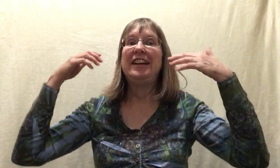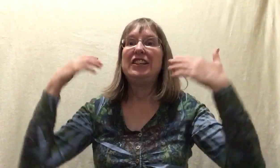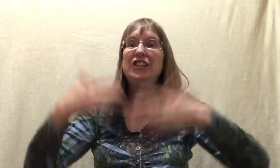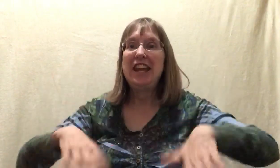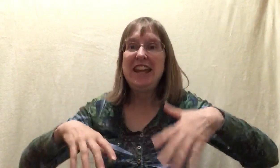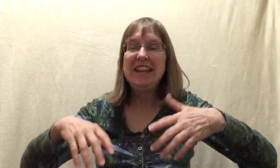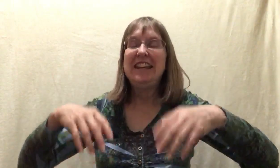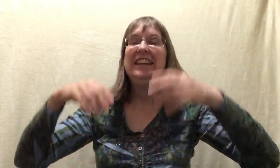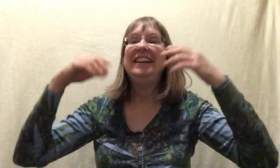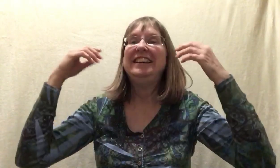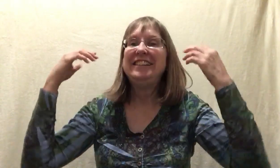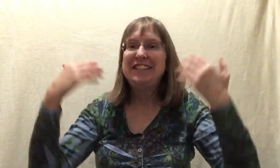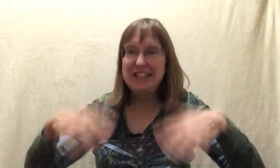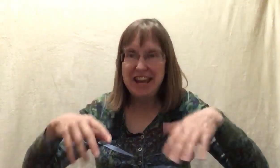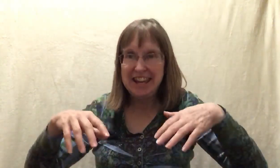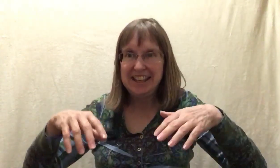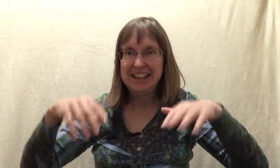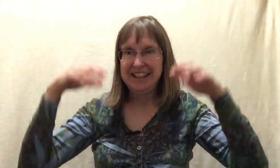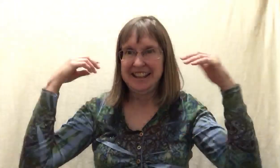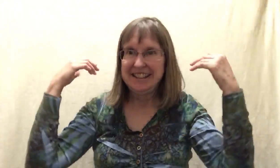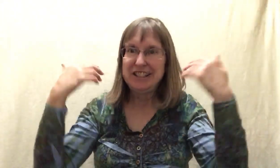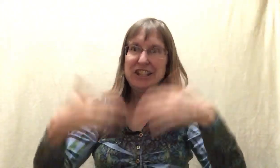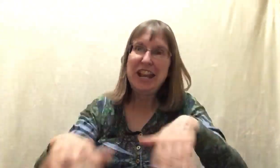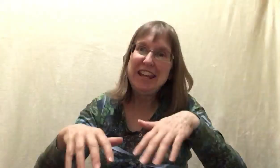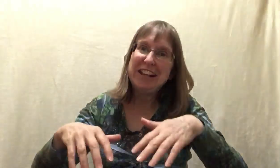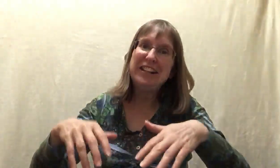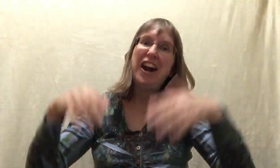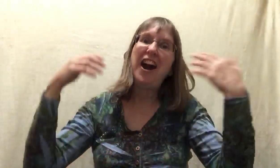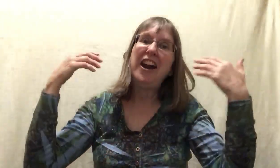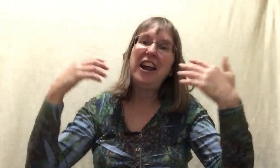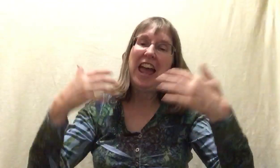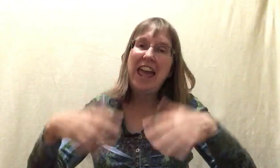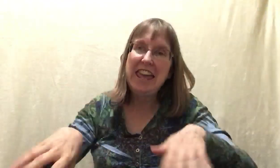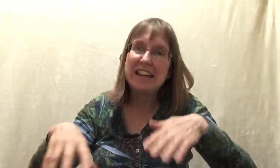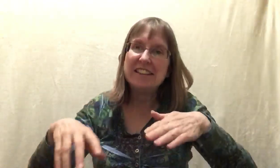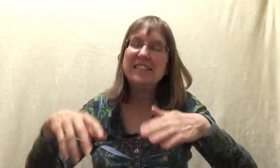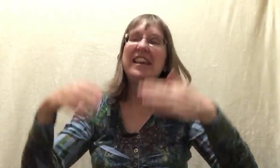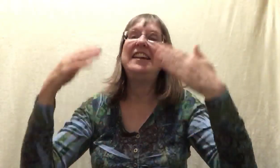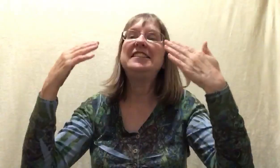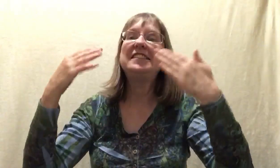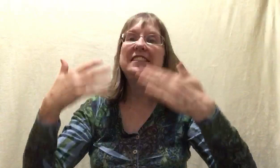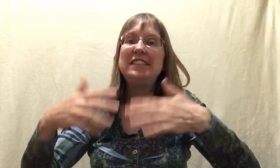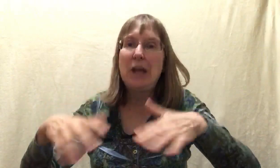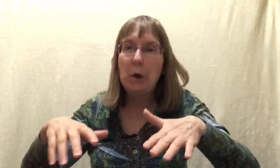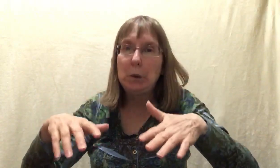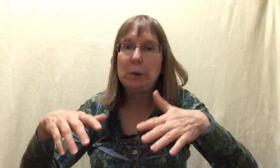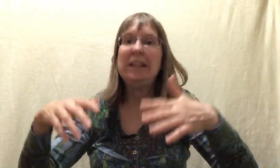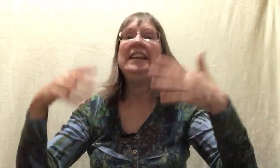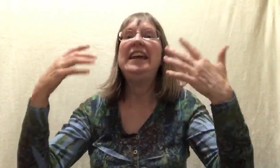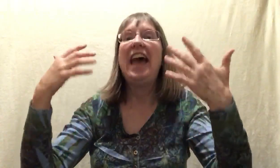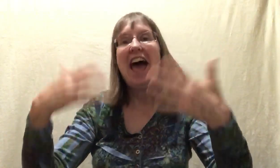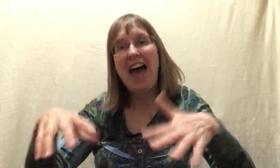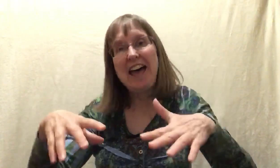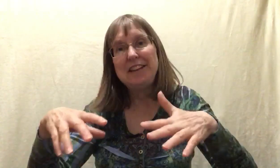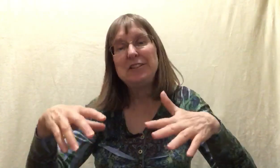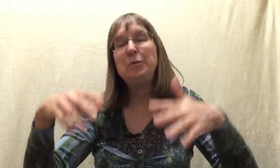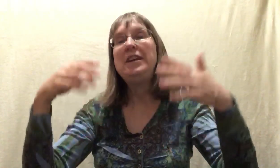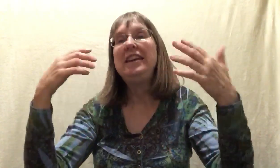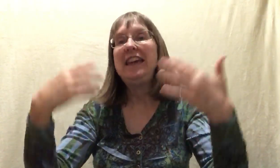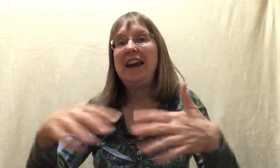shake, shake, shake our hands as slowly as we can.